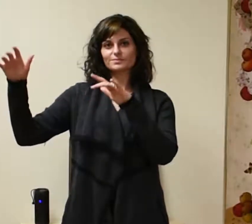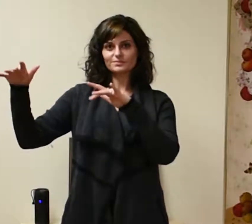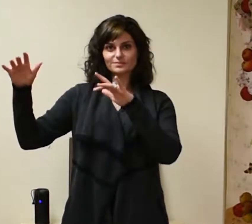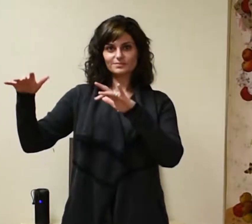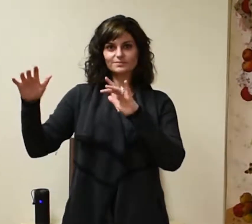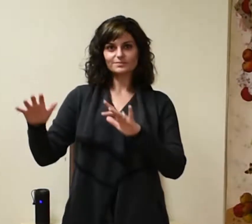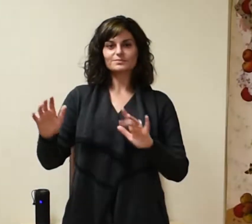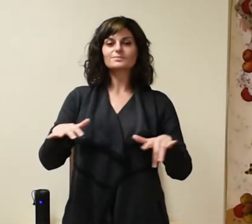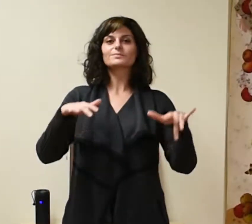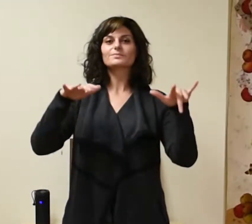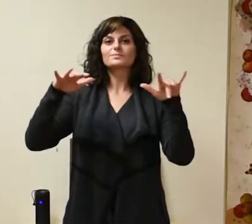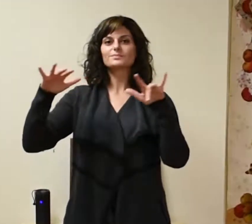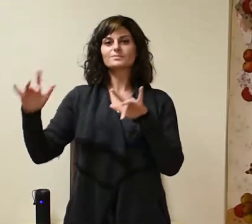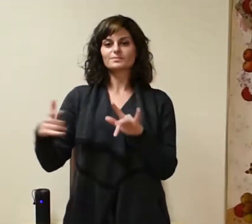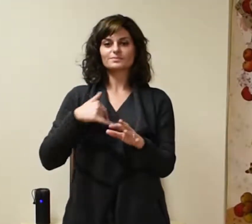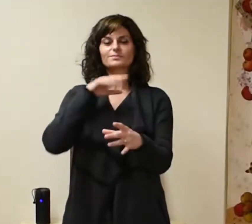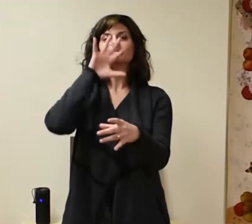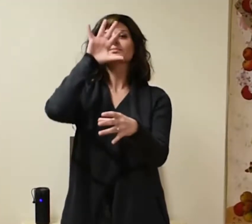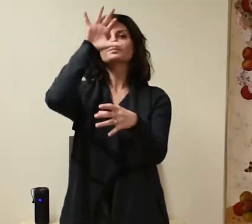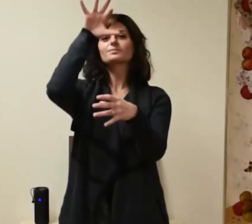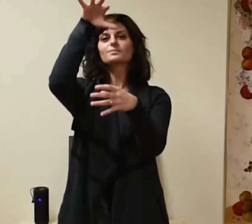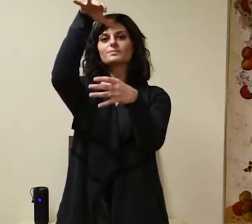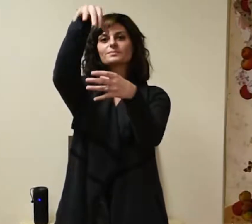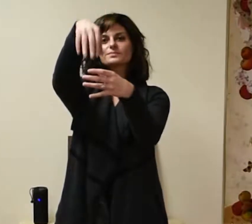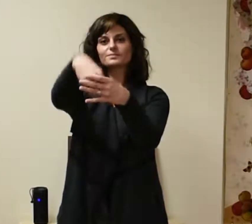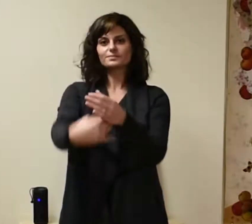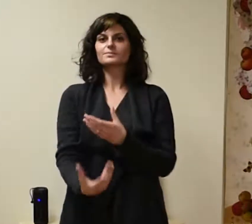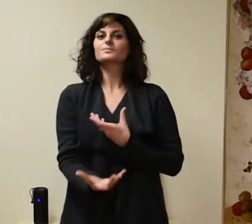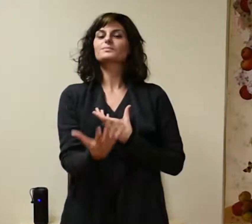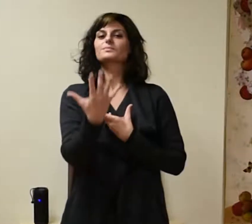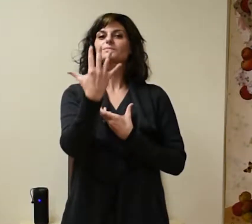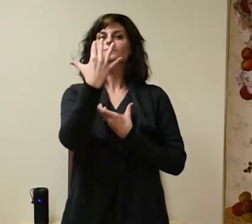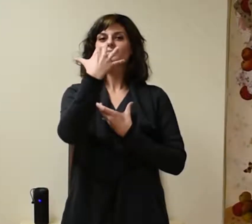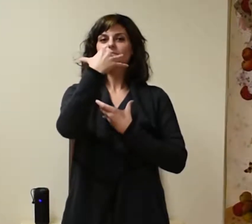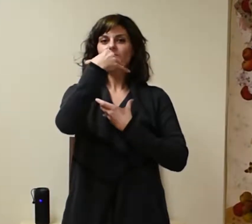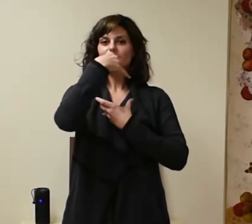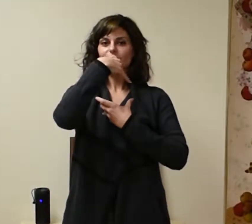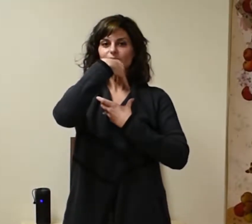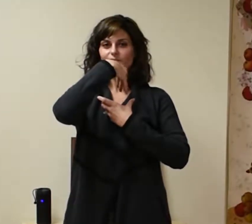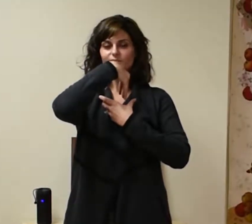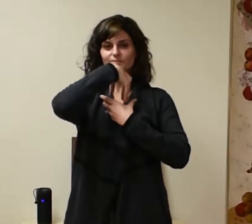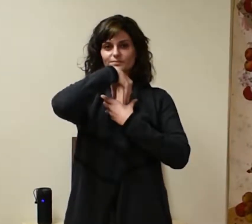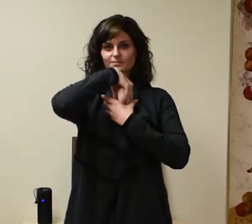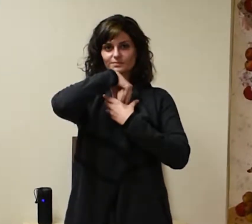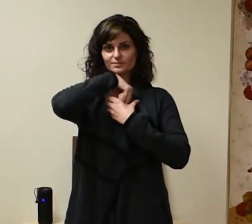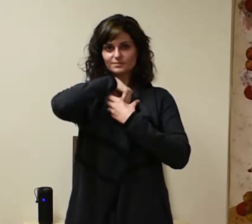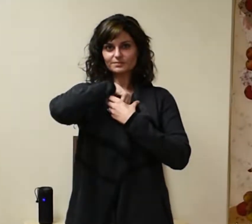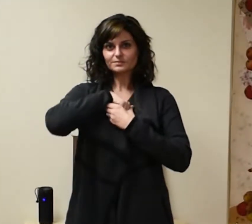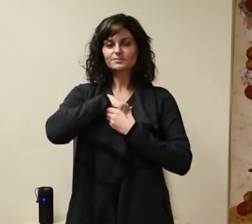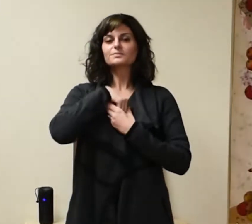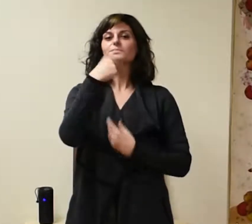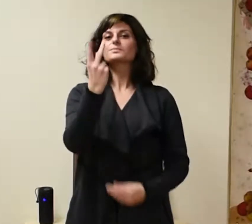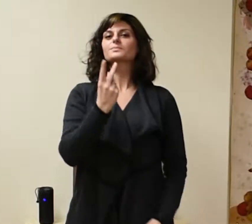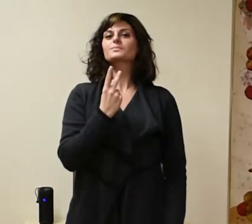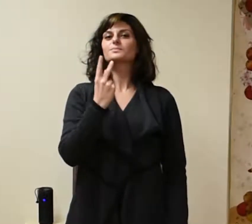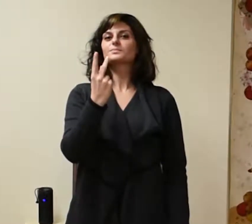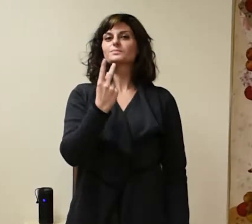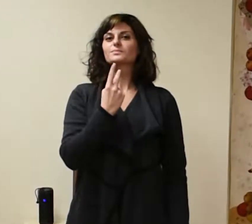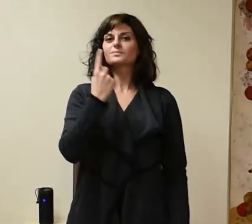I am in you, are in me, we are